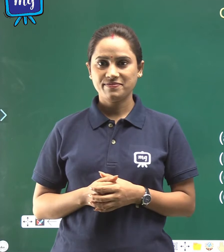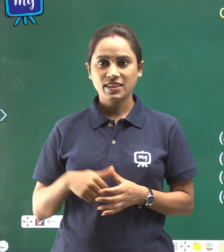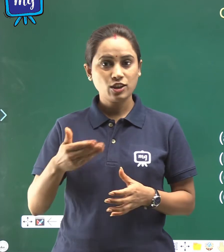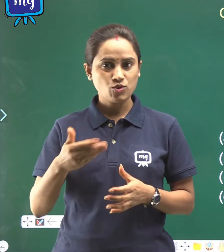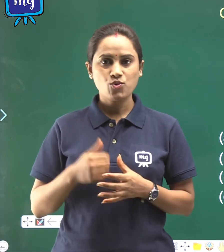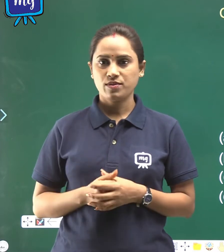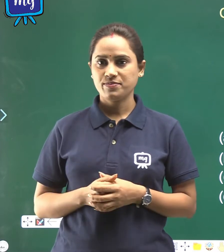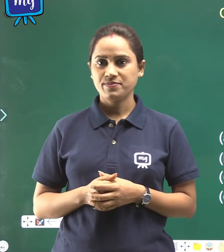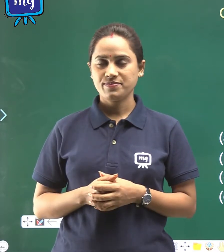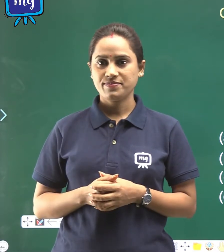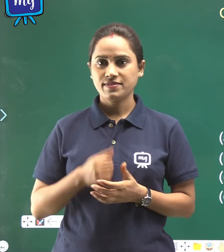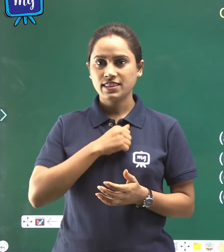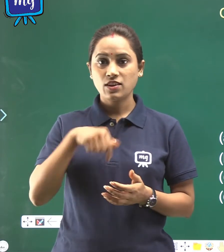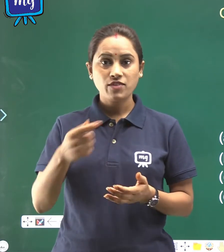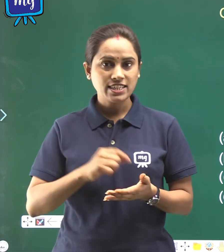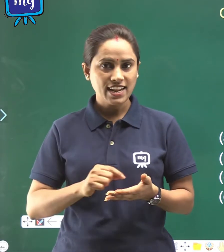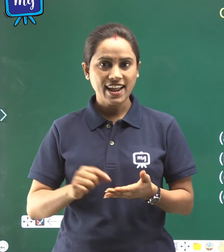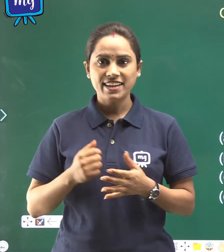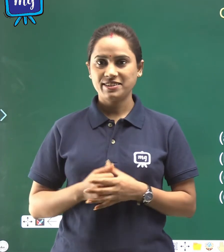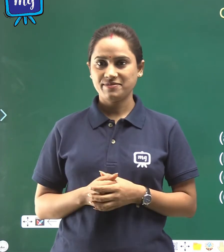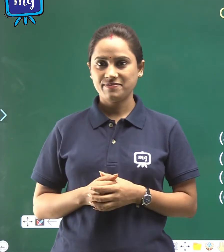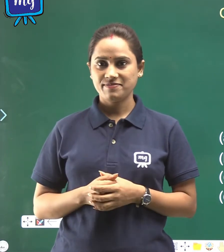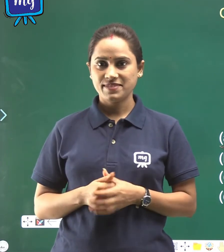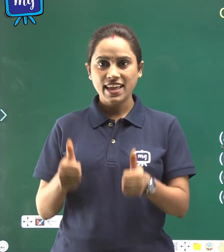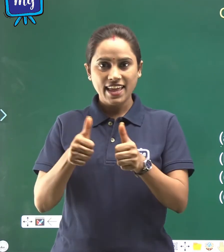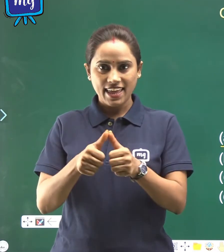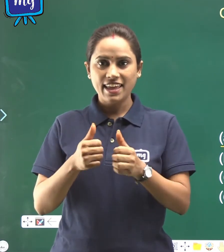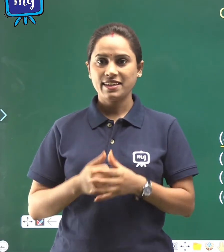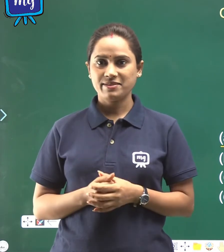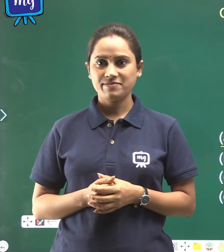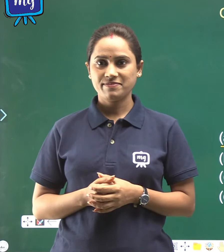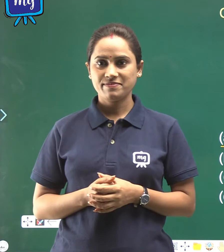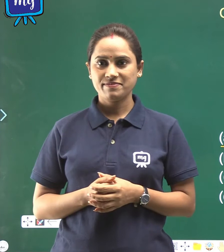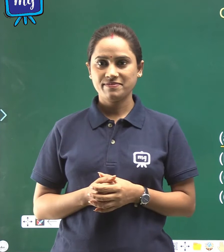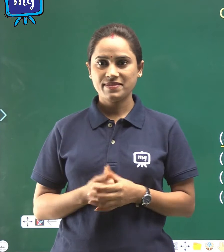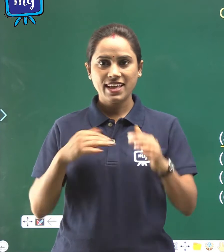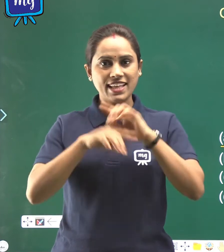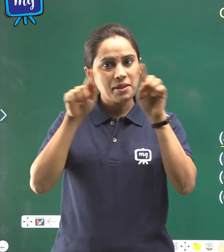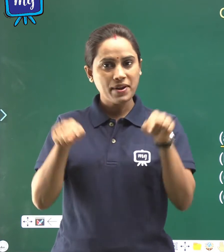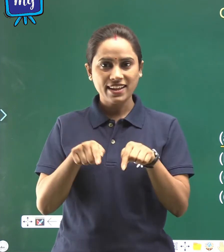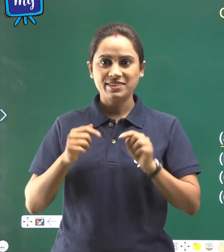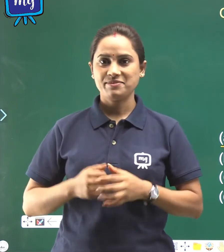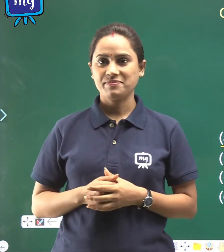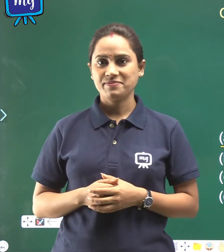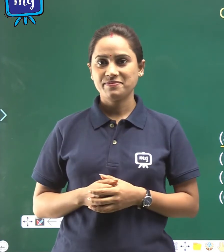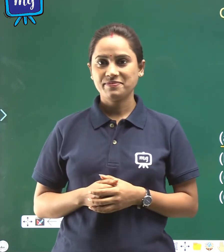So, we shall write A in the bracket.